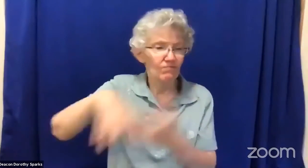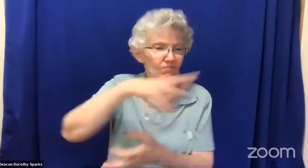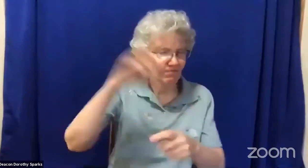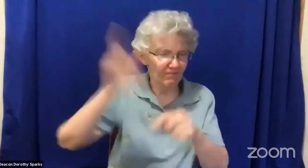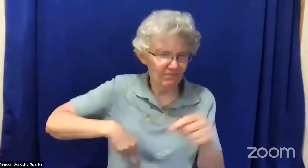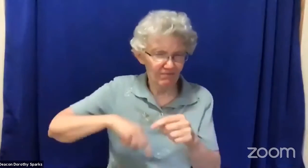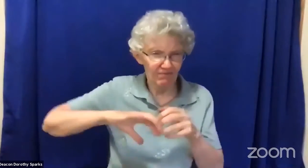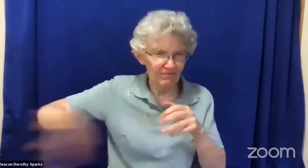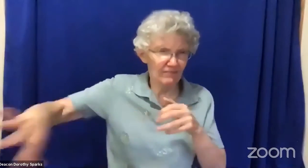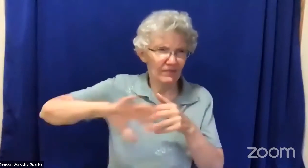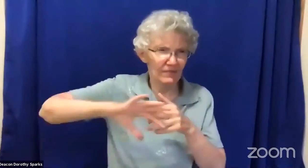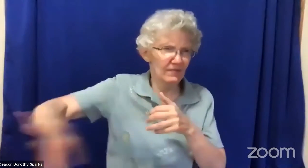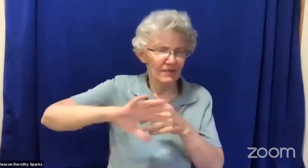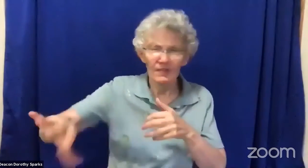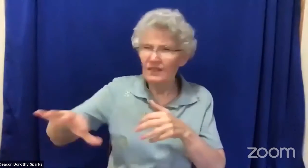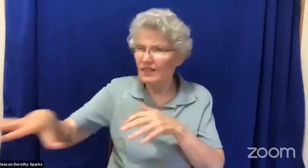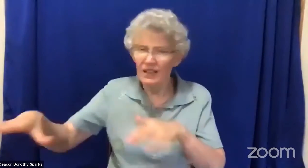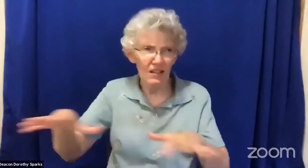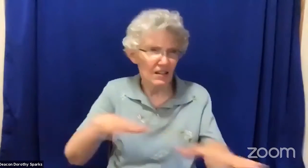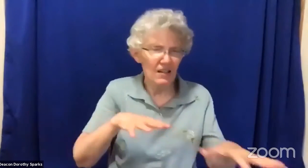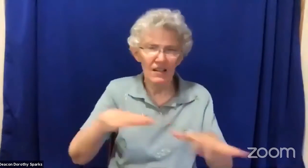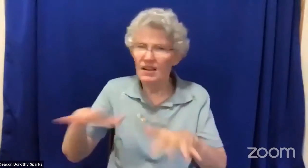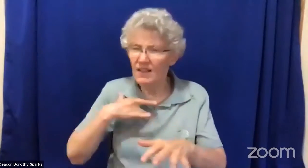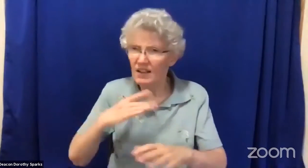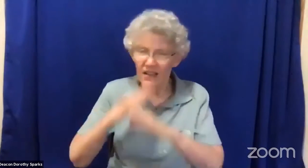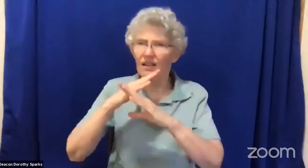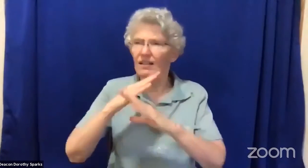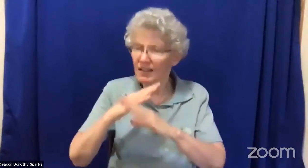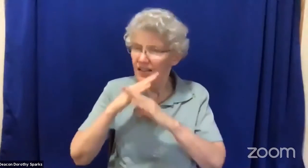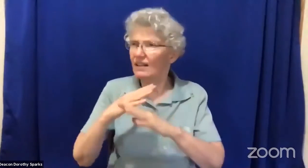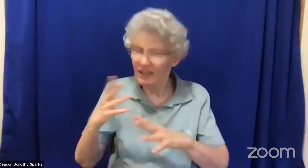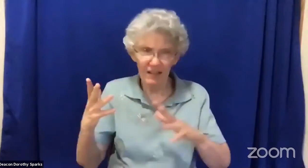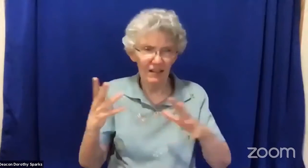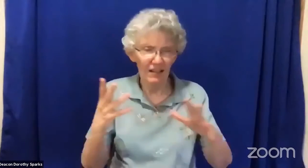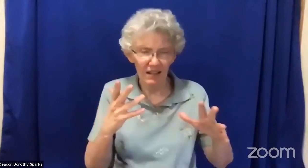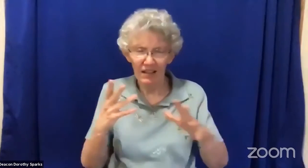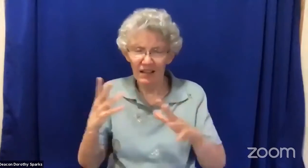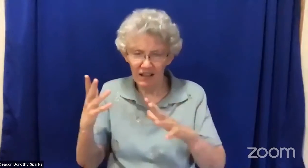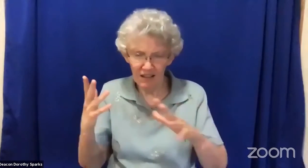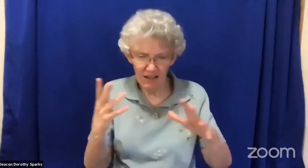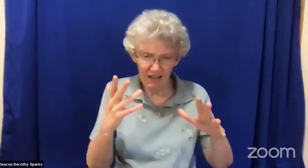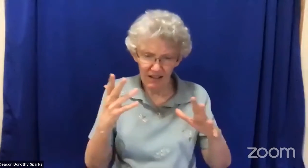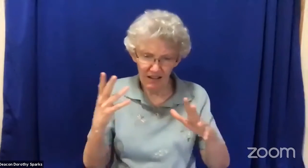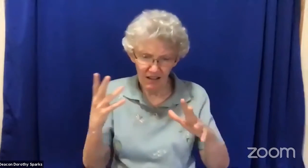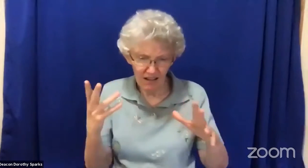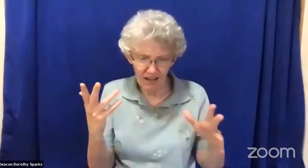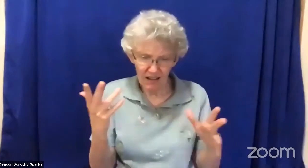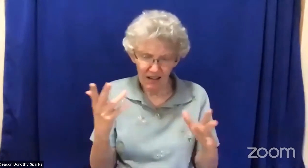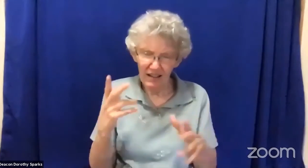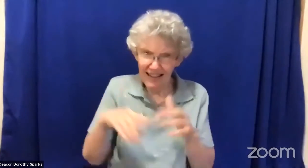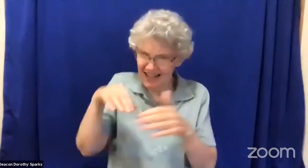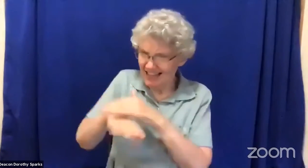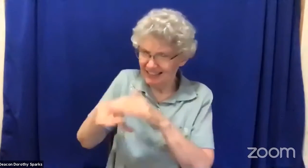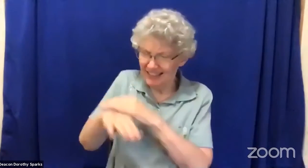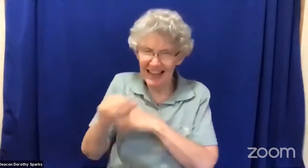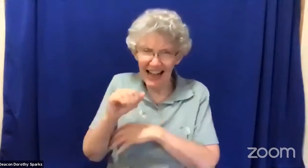were not able to find employment and they were segregated in housing and they couldn't